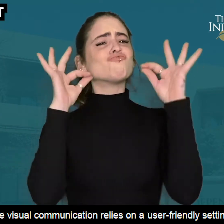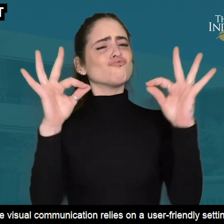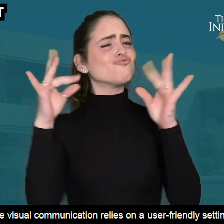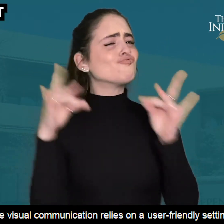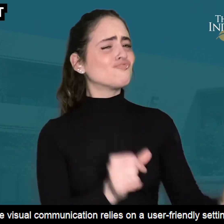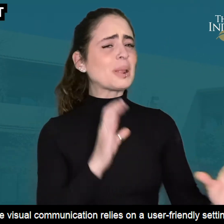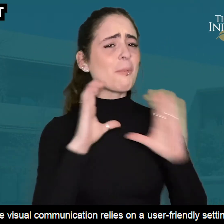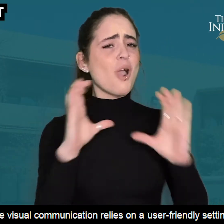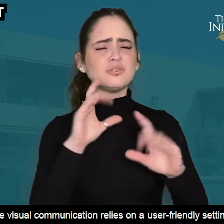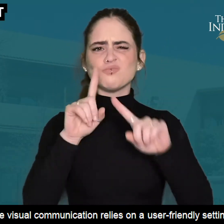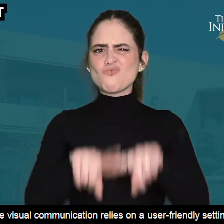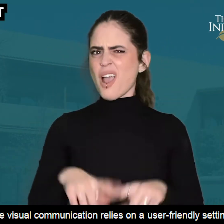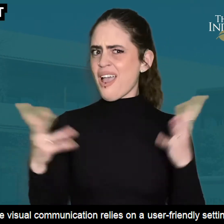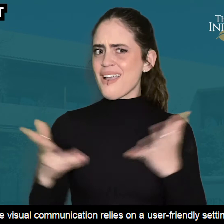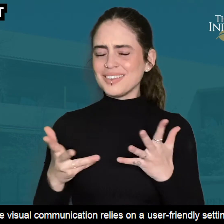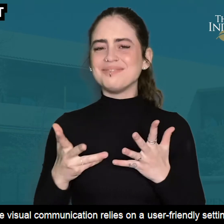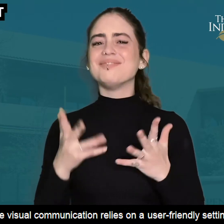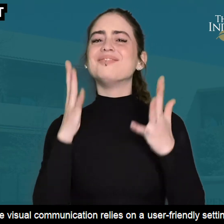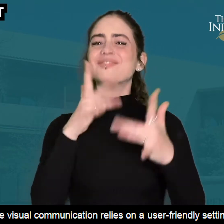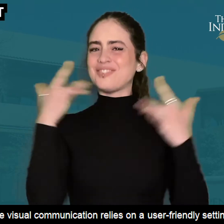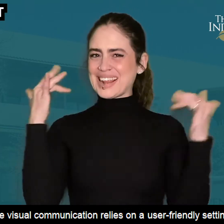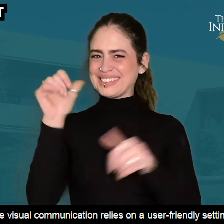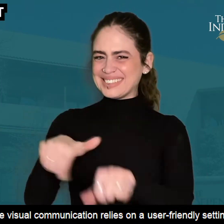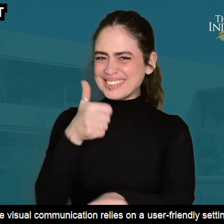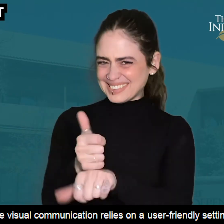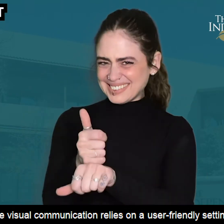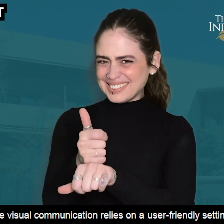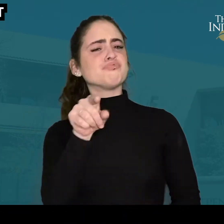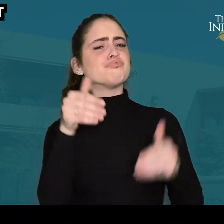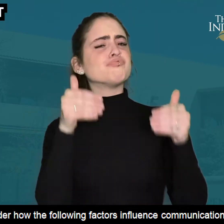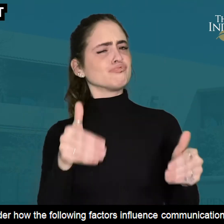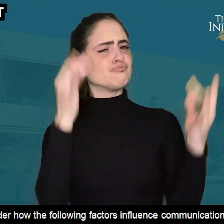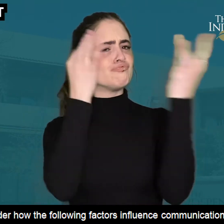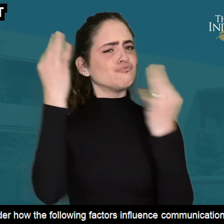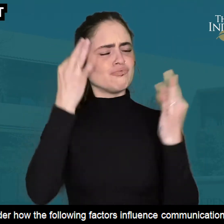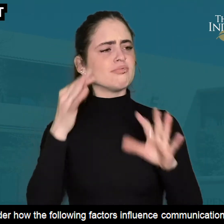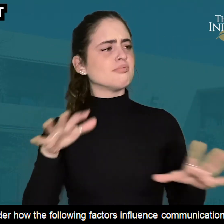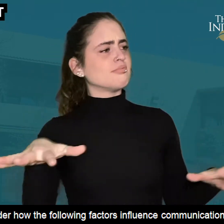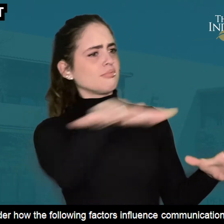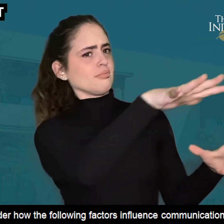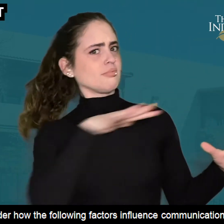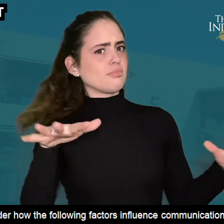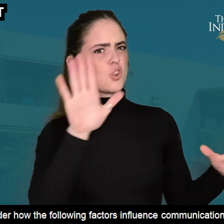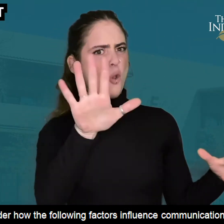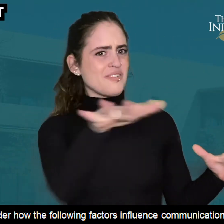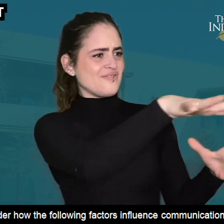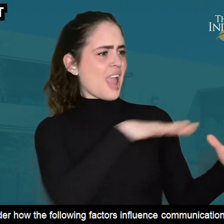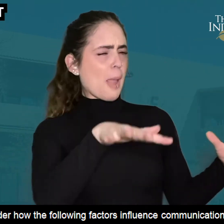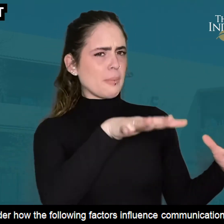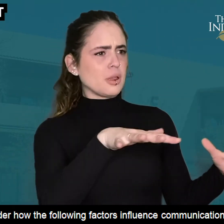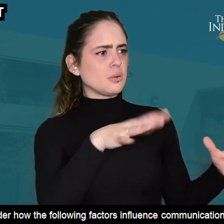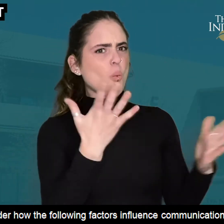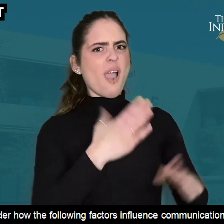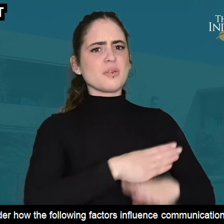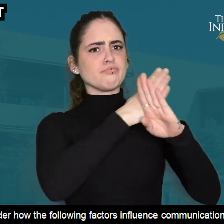Affected visual communication relies on user-friendly settings. Consider how the following factors influence